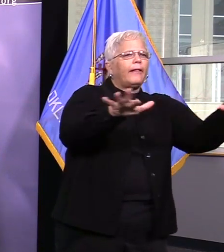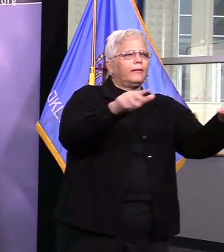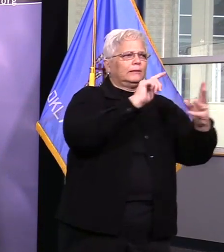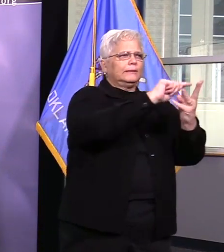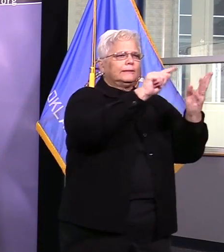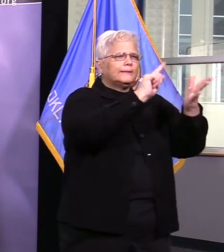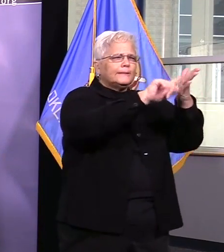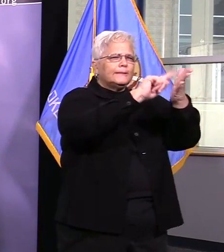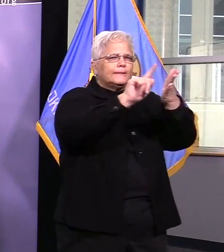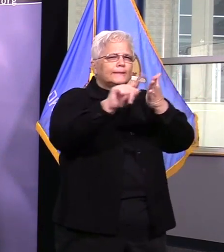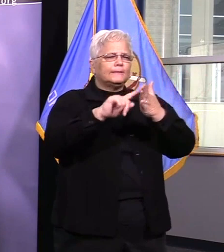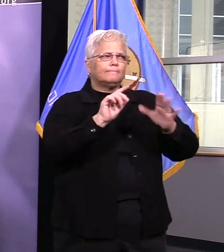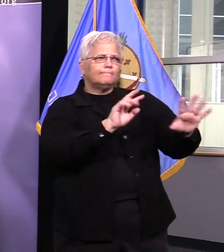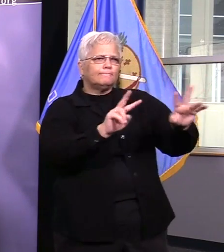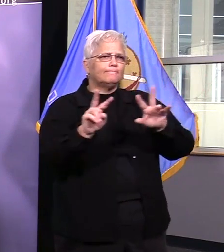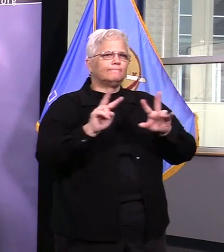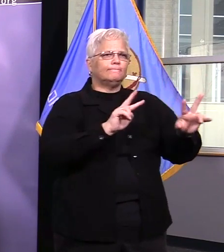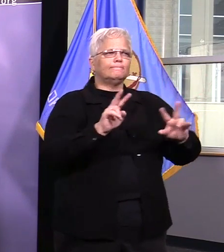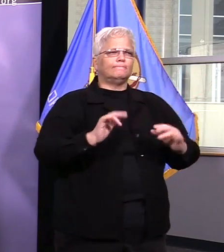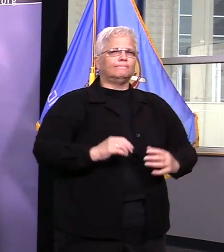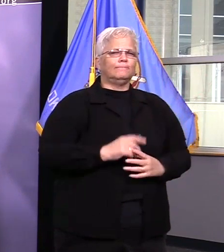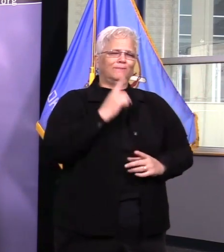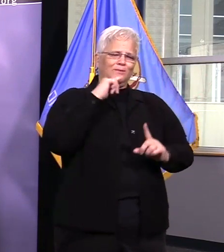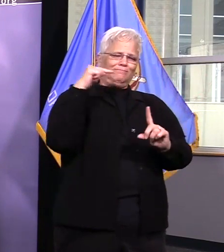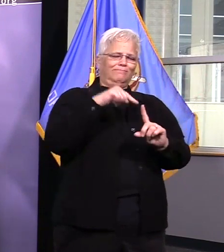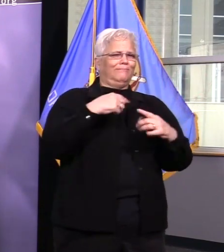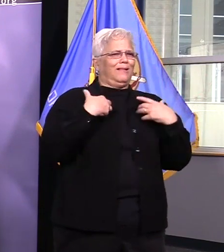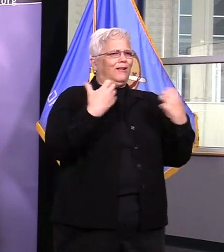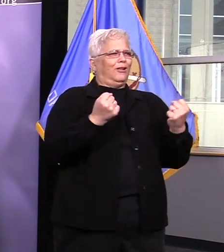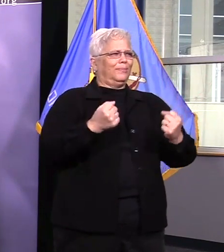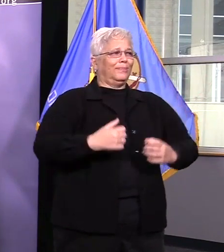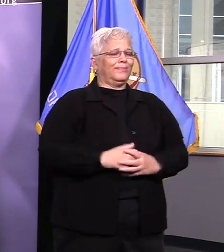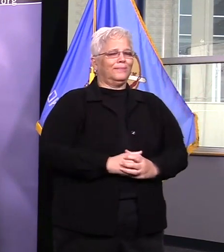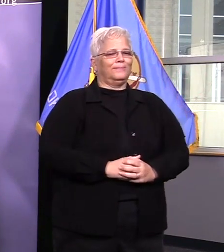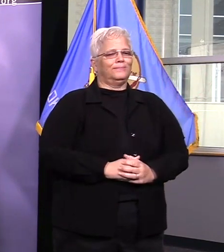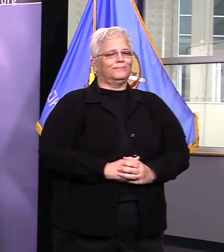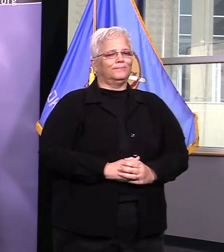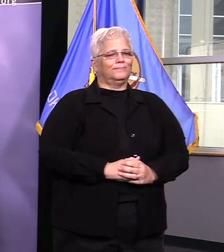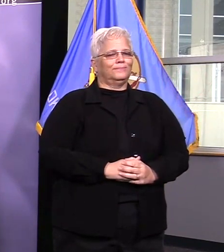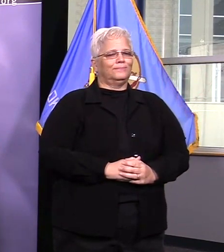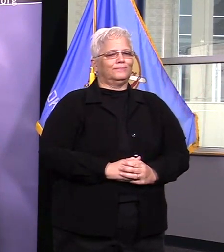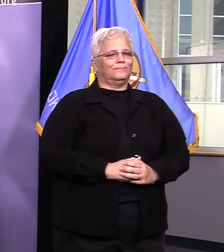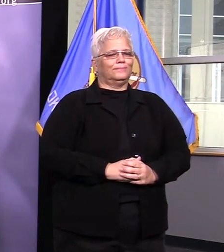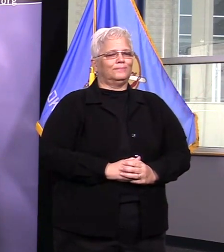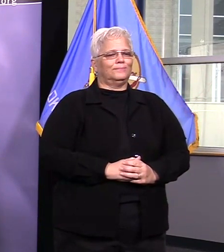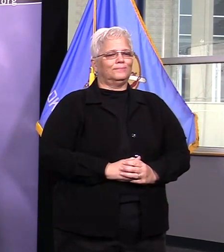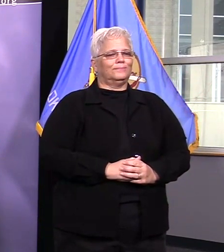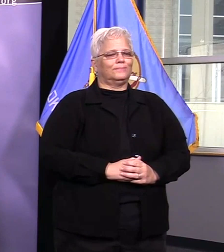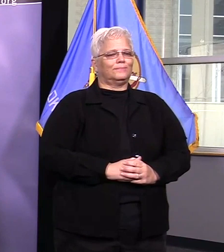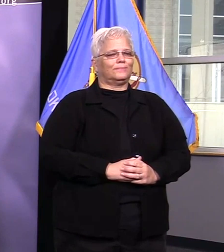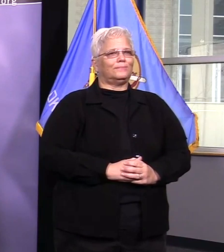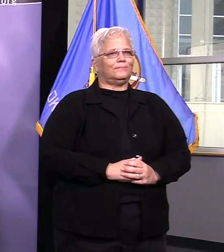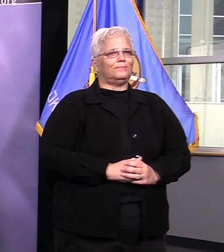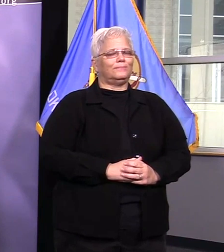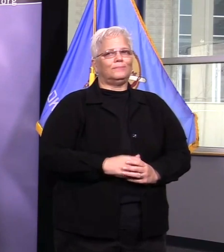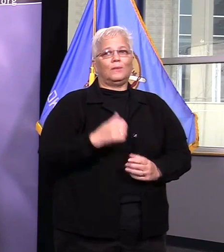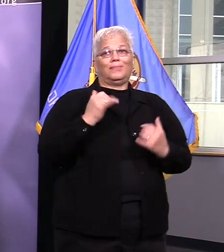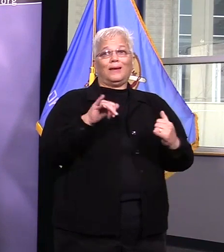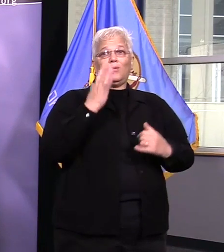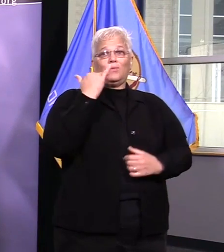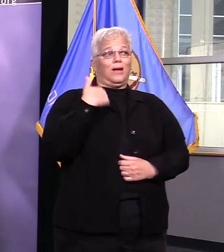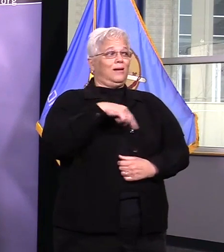and thriving. Health experts this week have been sharing more about modeling. Modeling is done to show potential